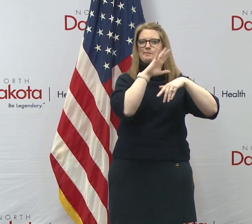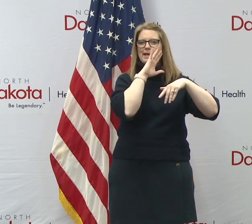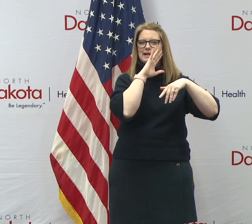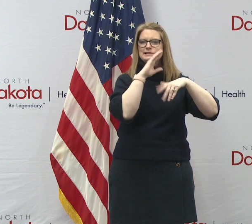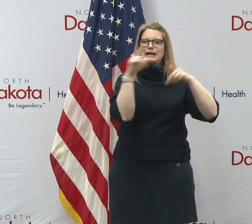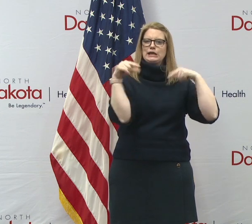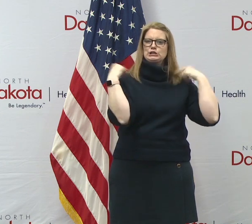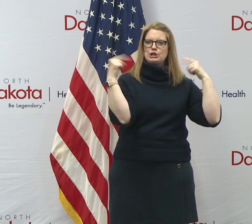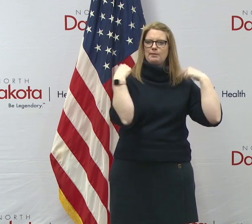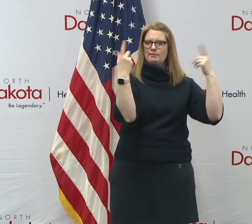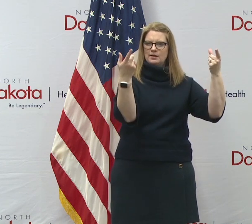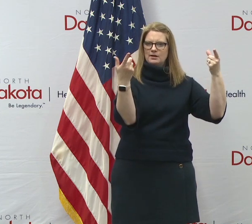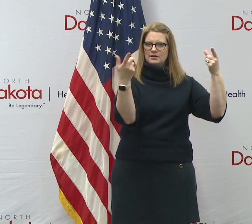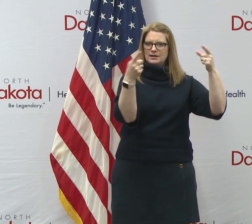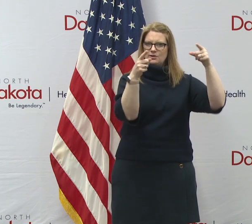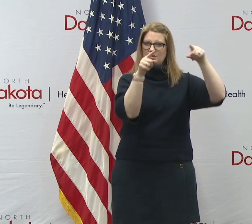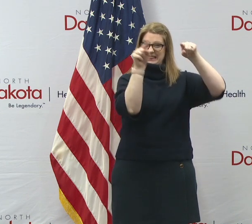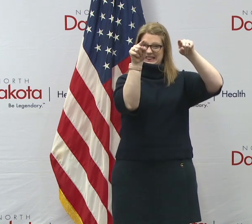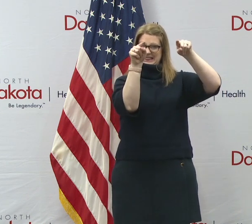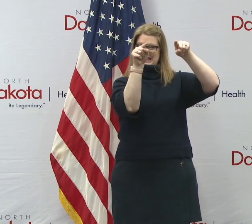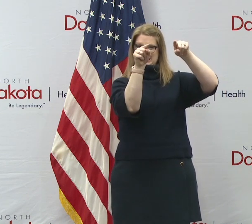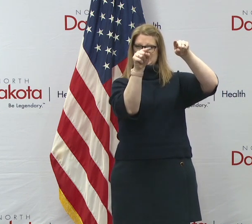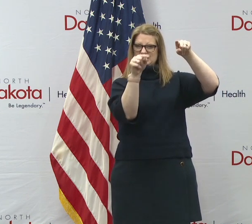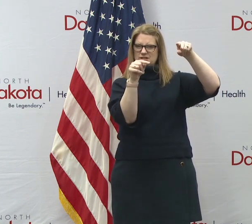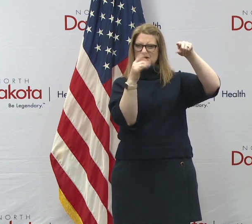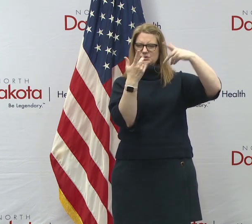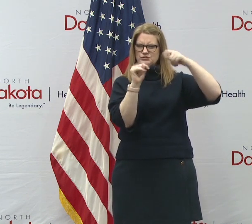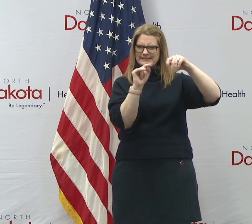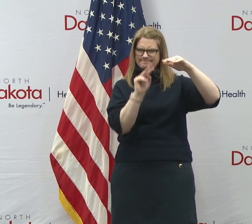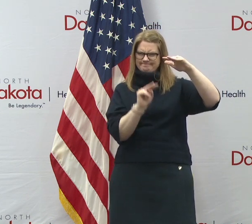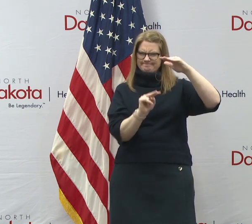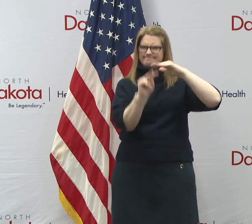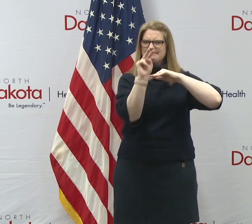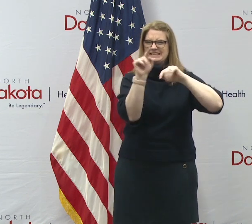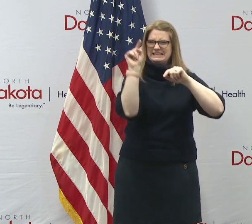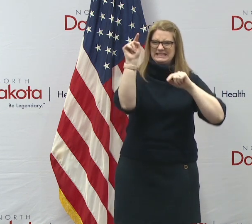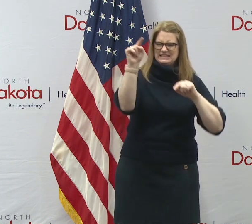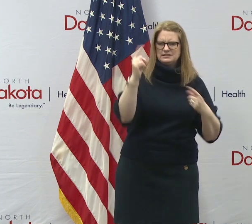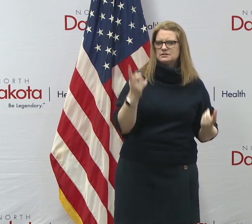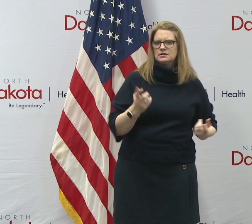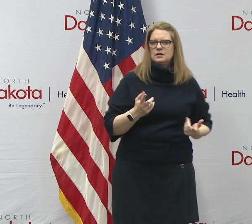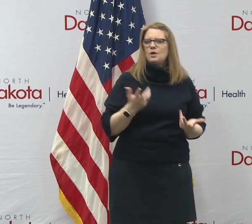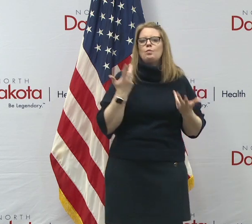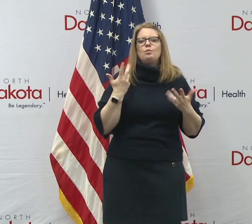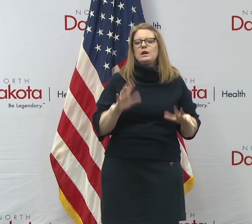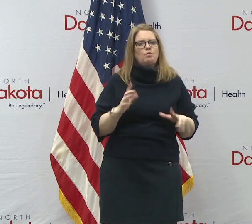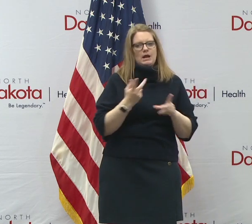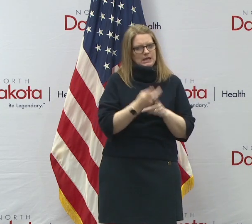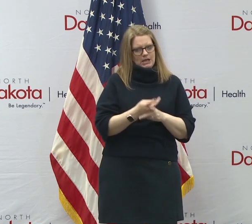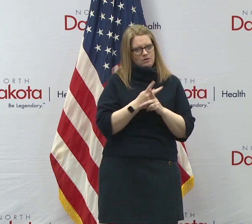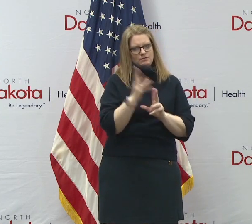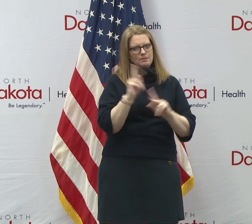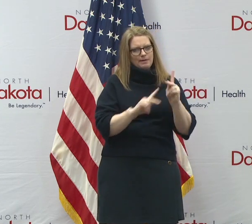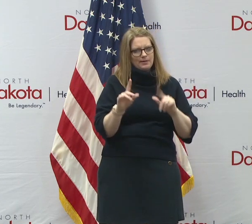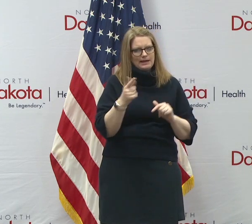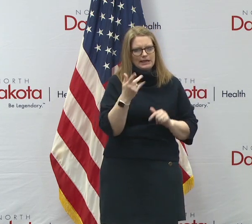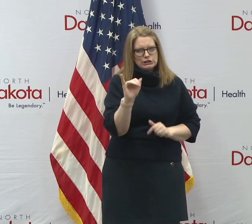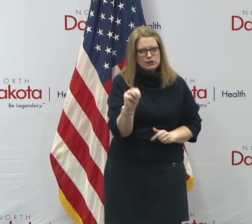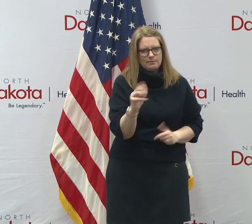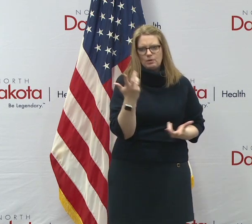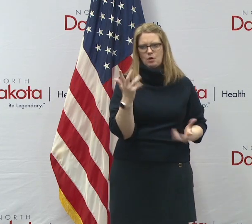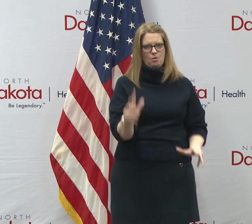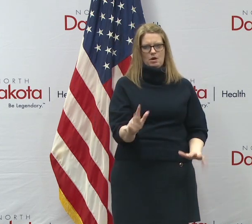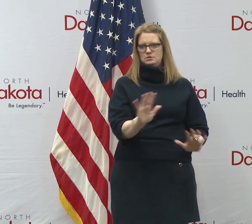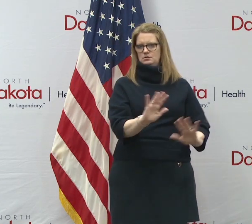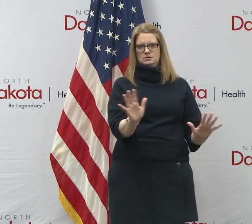thing. And our goal is to make sure that we're taking the actions that keep our citizens out of that. That's not where we want to be caring for people in our state. So